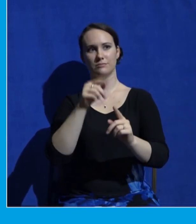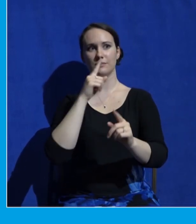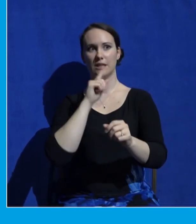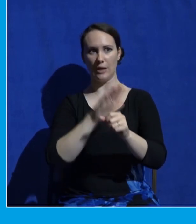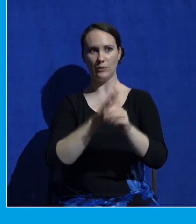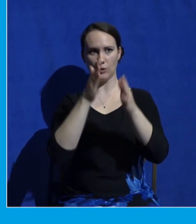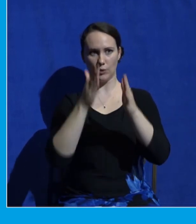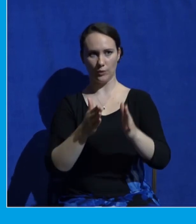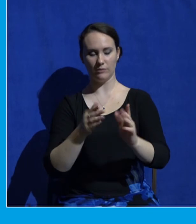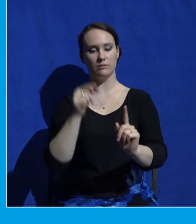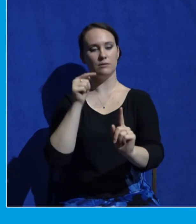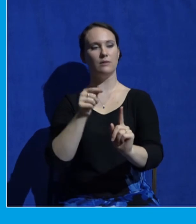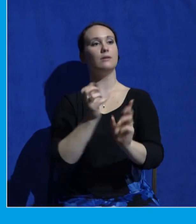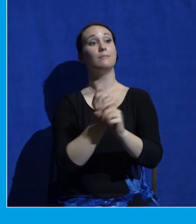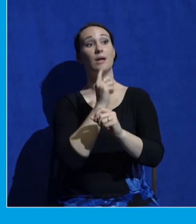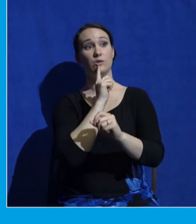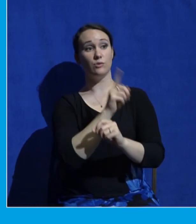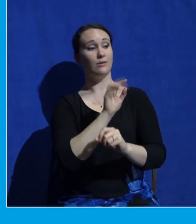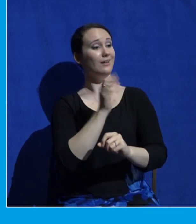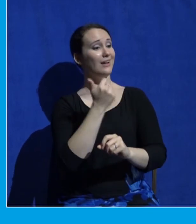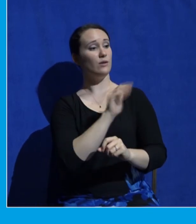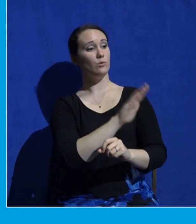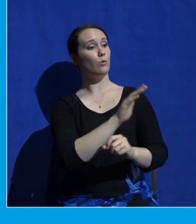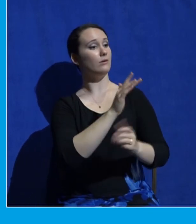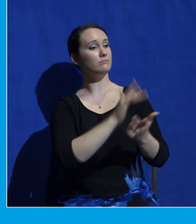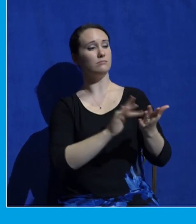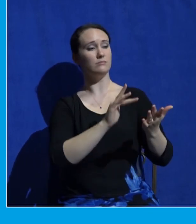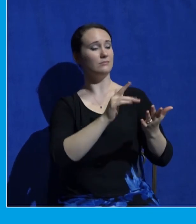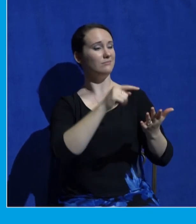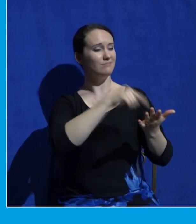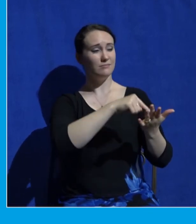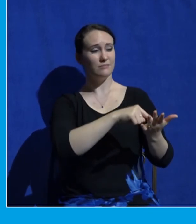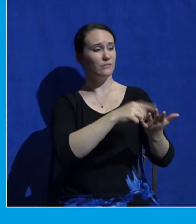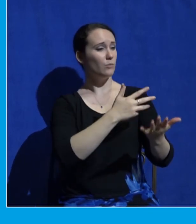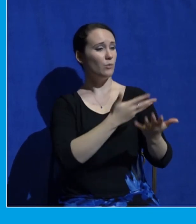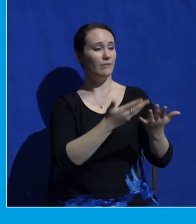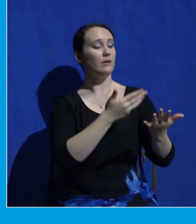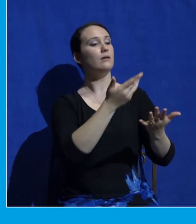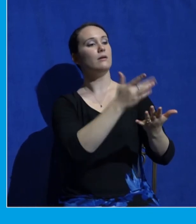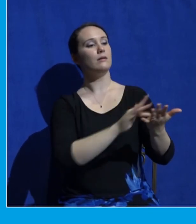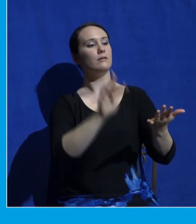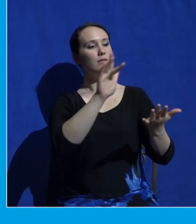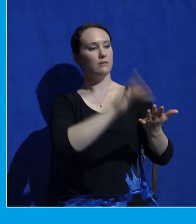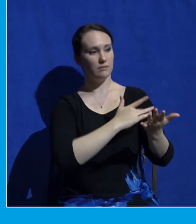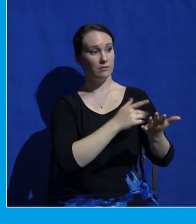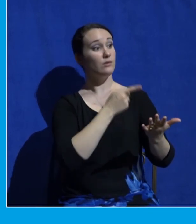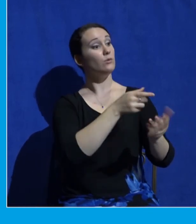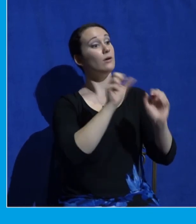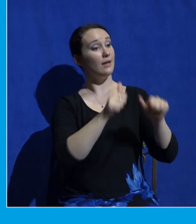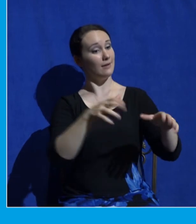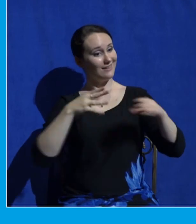is paid so that you can live in that place. Can I just say that one more time?